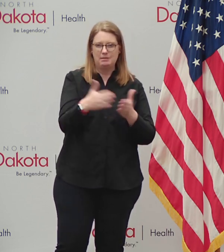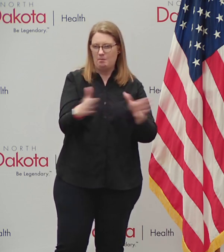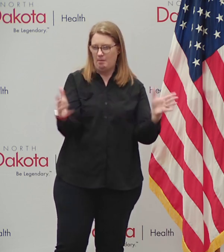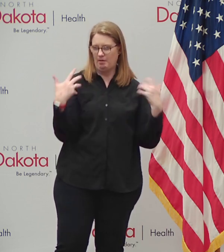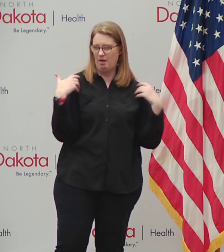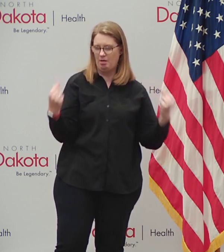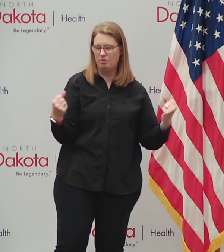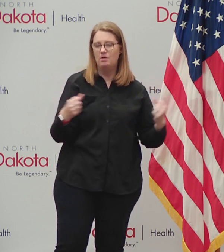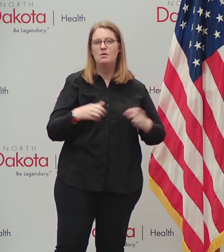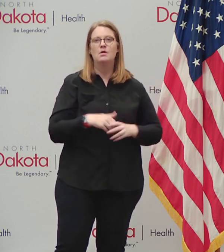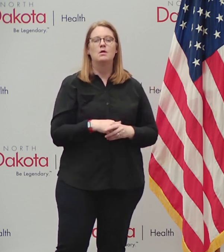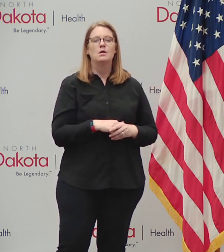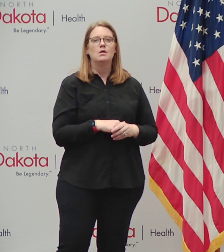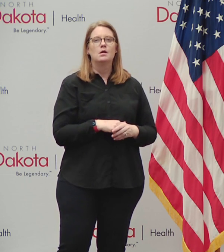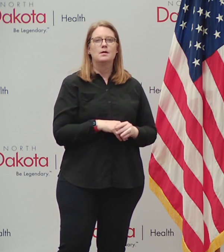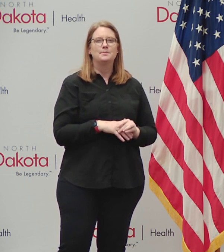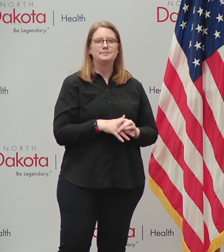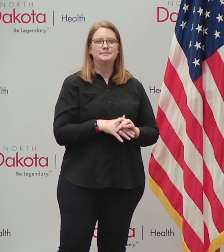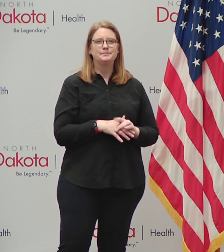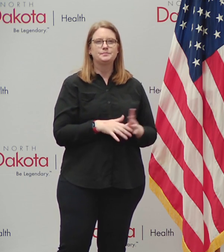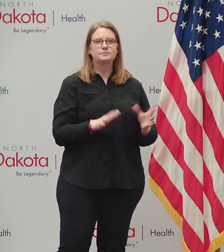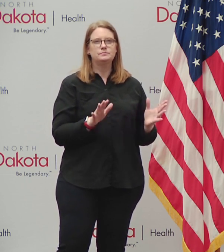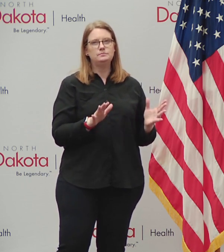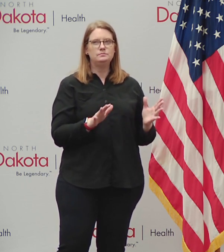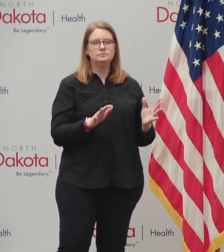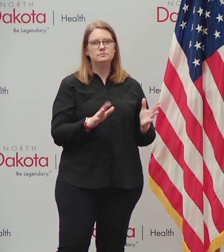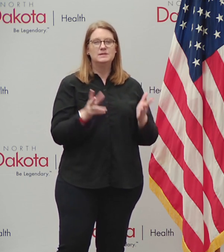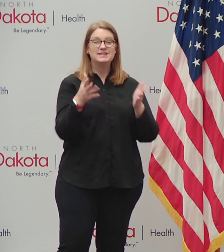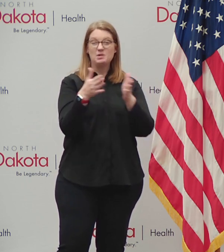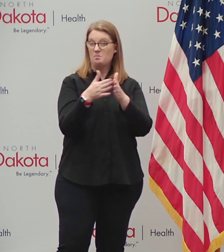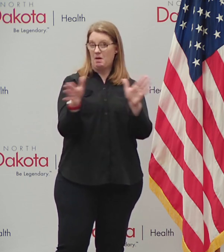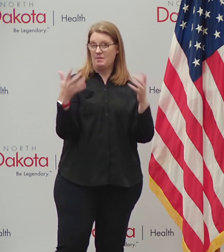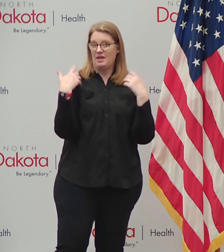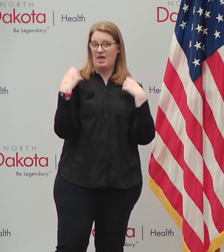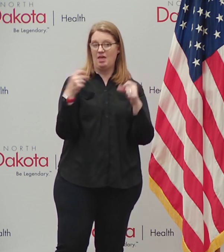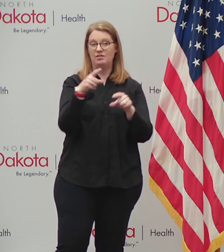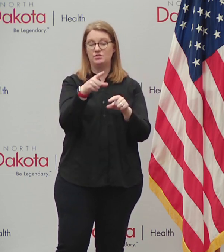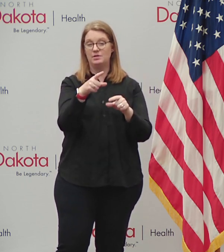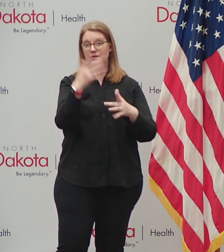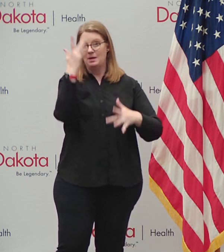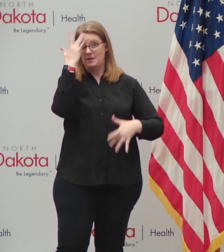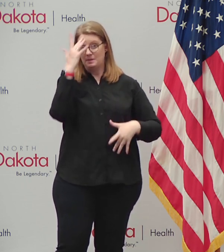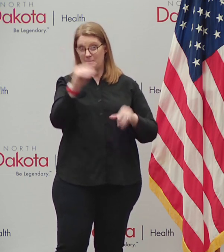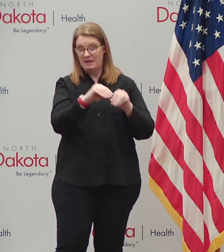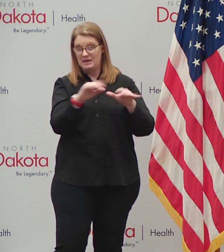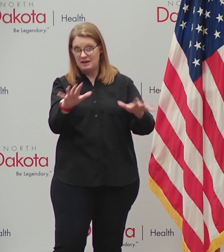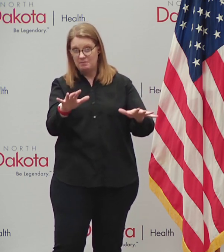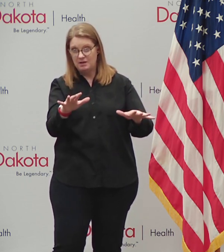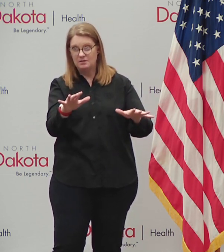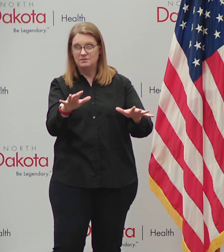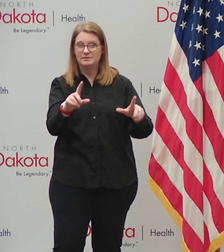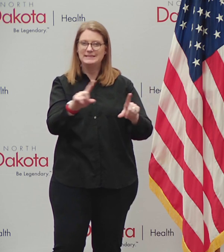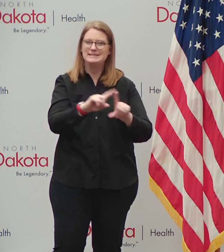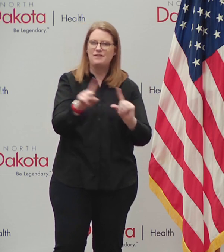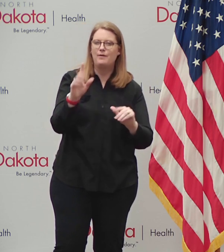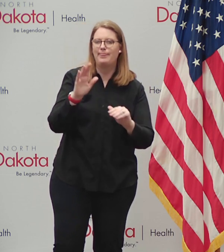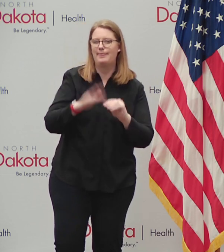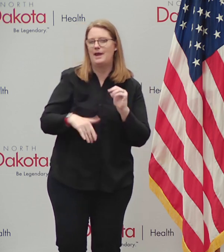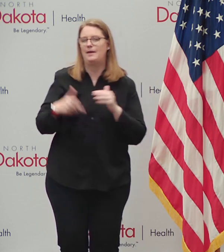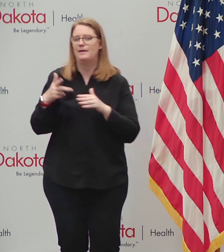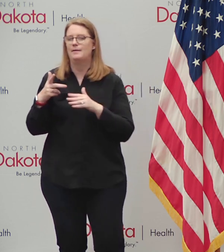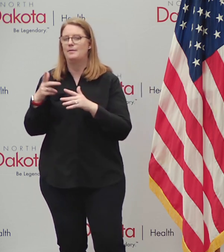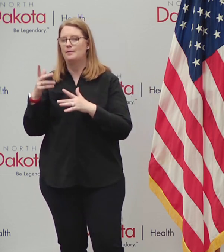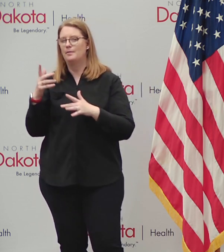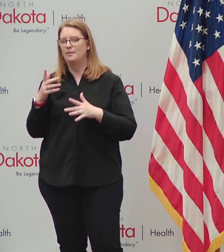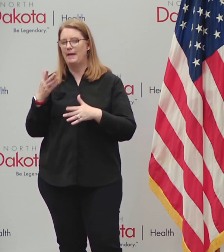The and so there's we have to think about public health funding during the pandemic probably differently than post pandemic. And we also have